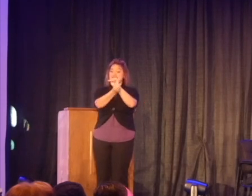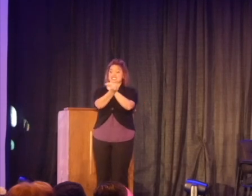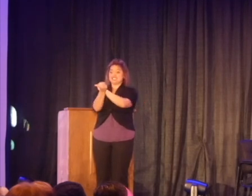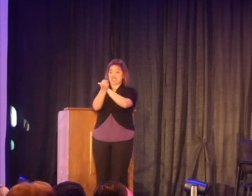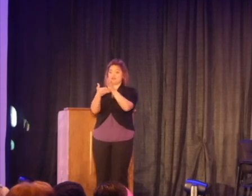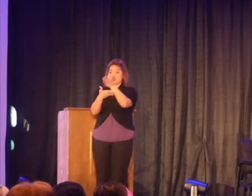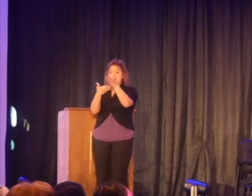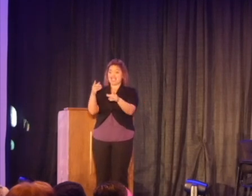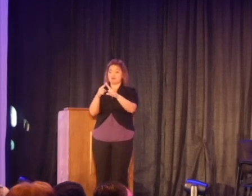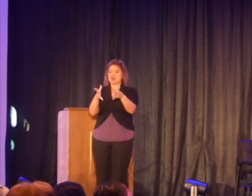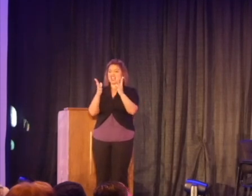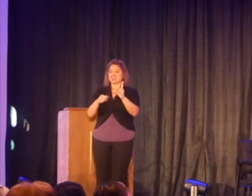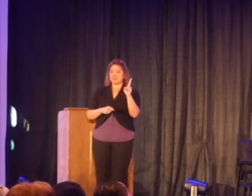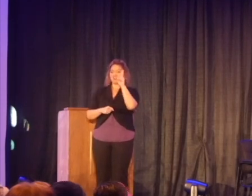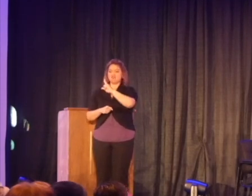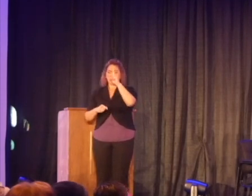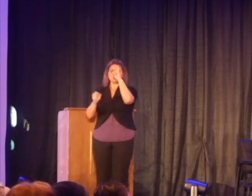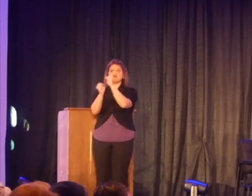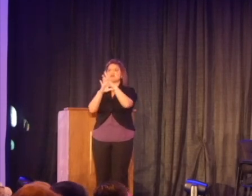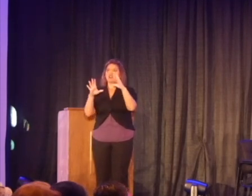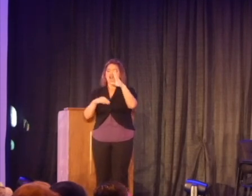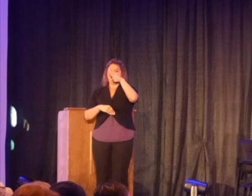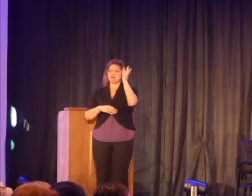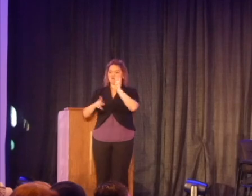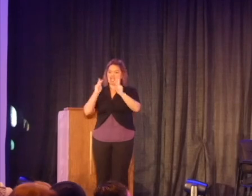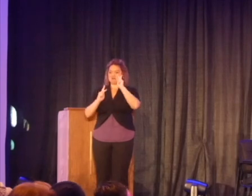ended but it left false images of black people intact.